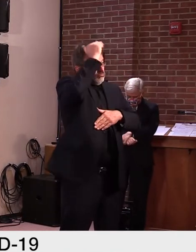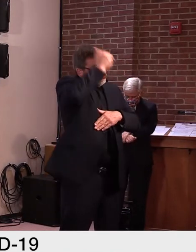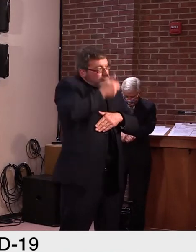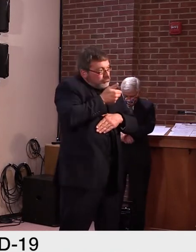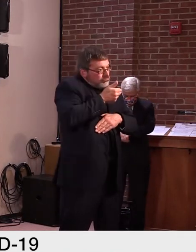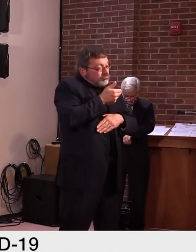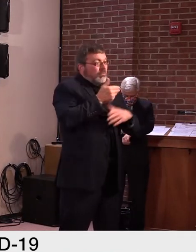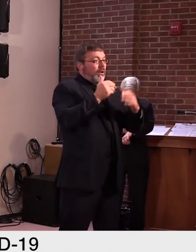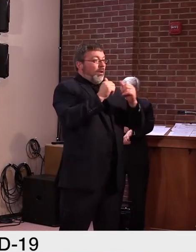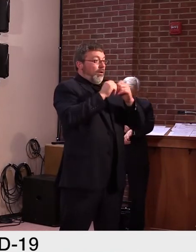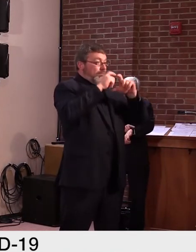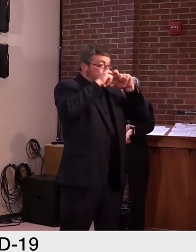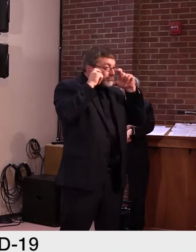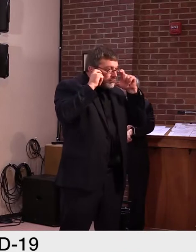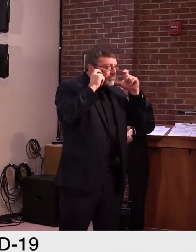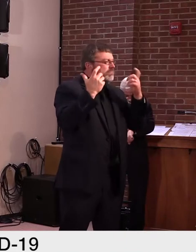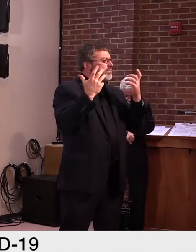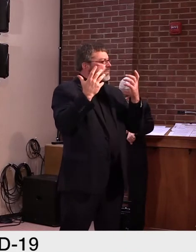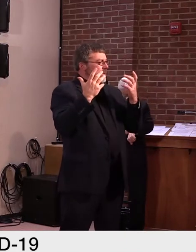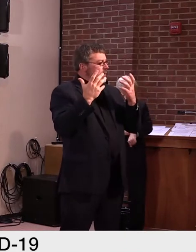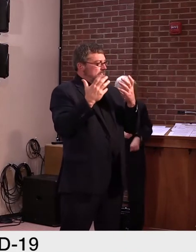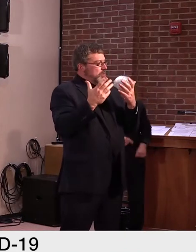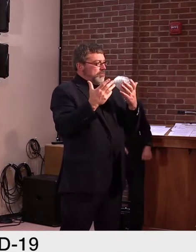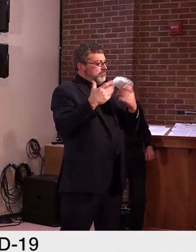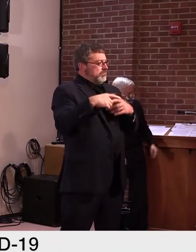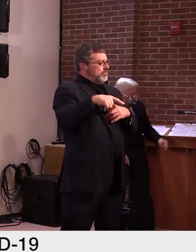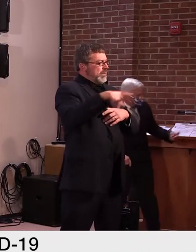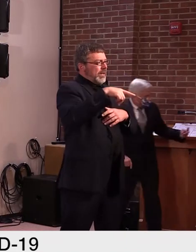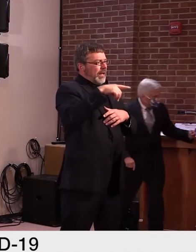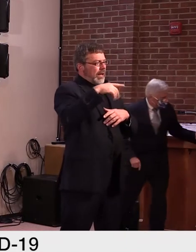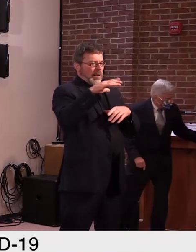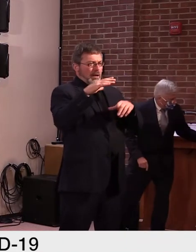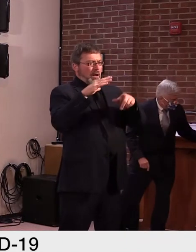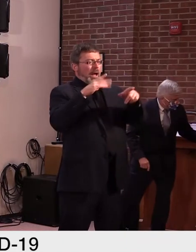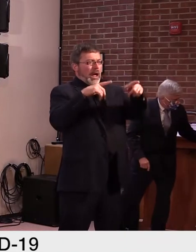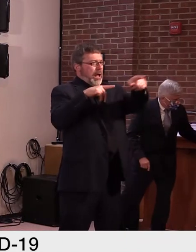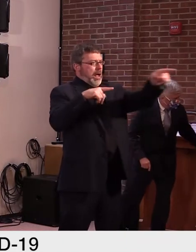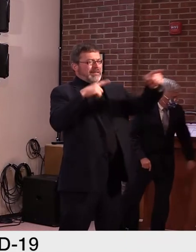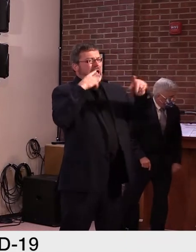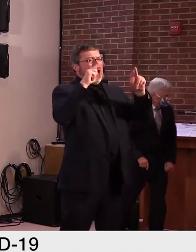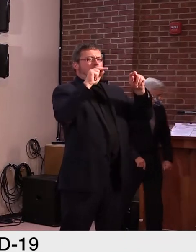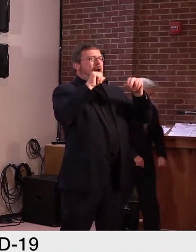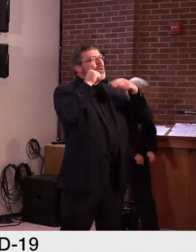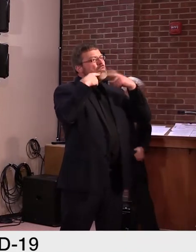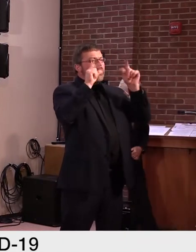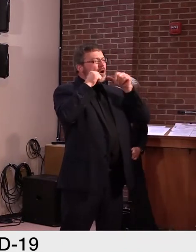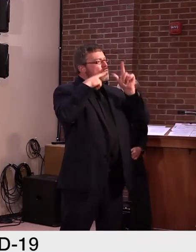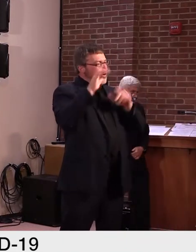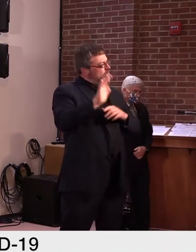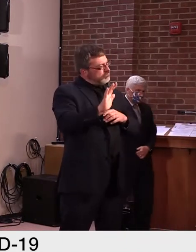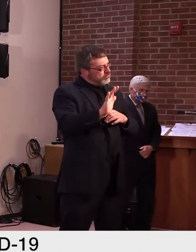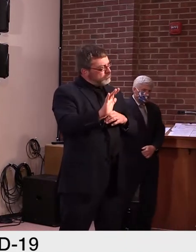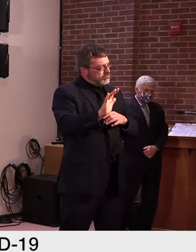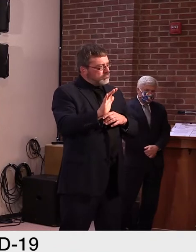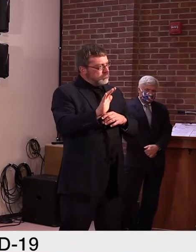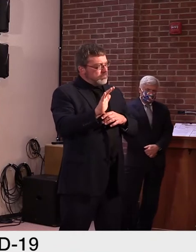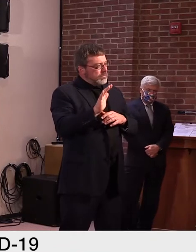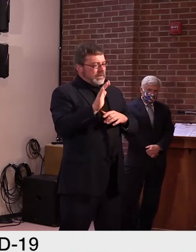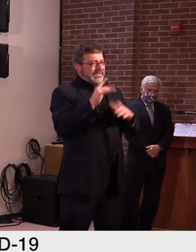versus masks actually don't work and now they work. Uh, so two, two distinctions there to make.